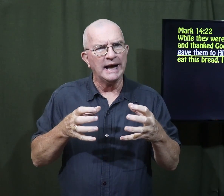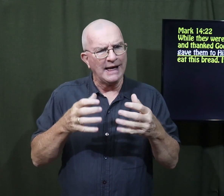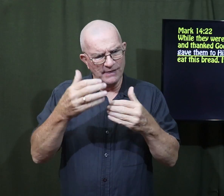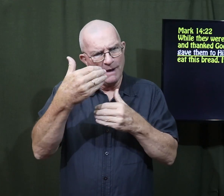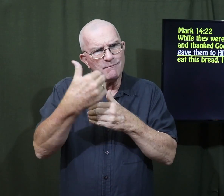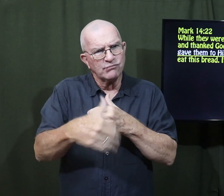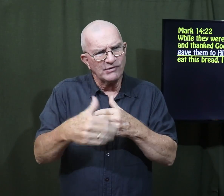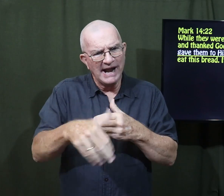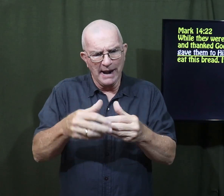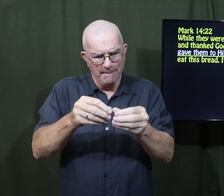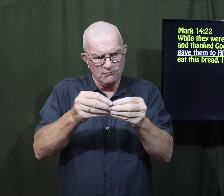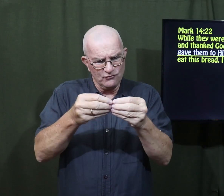beat,